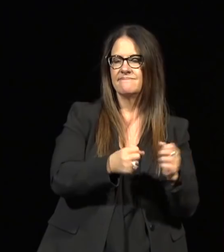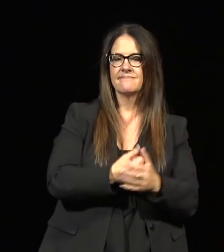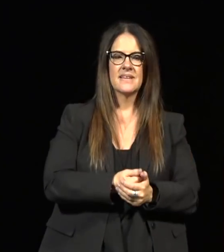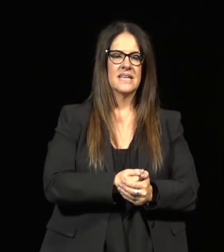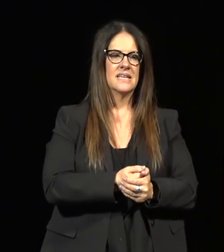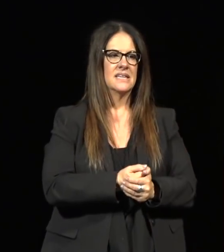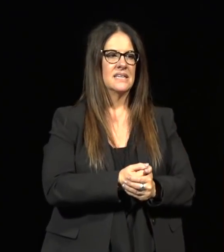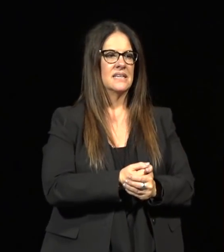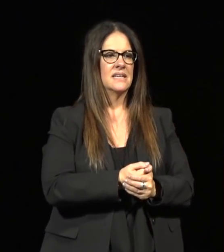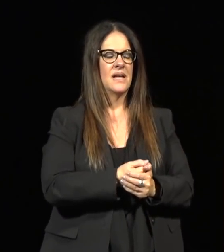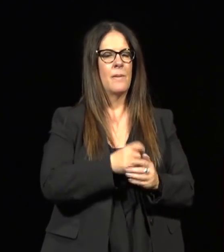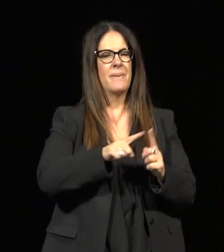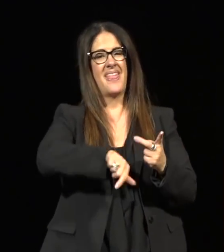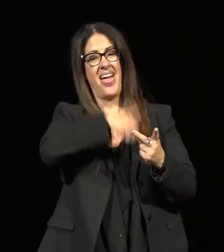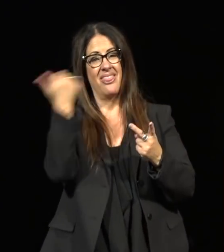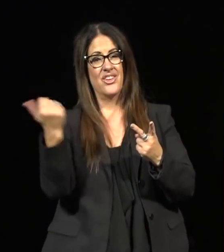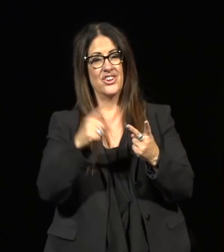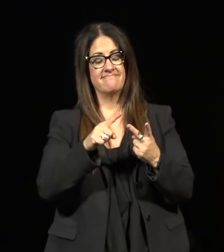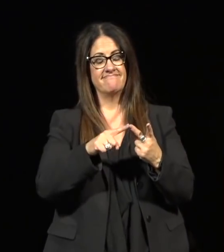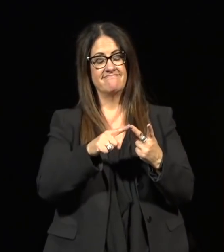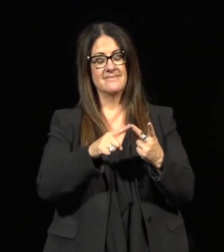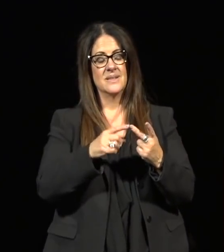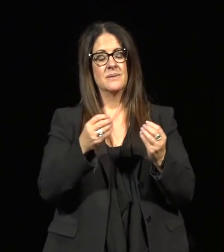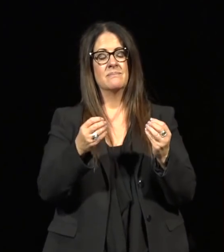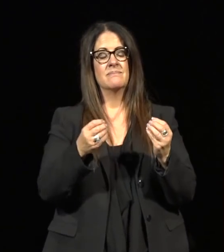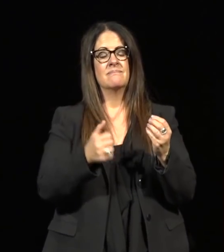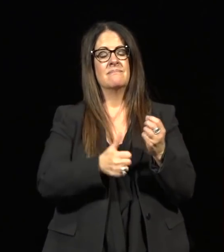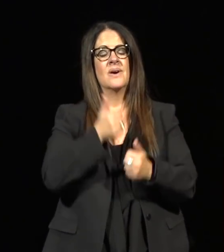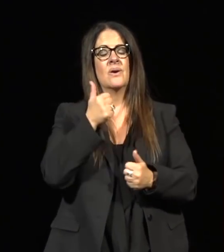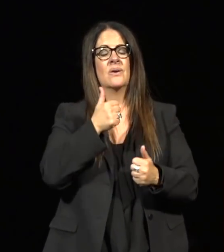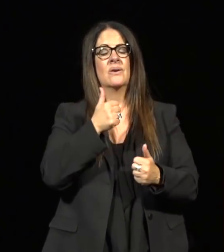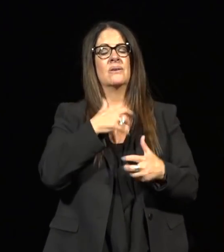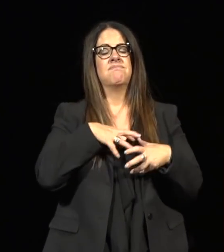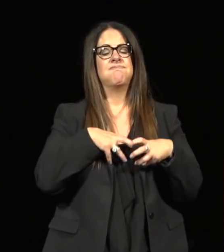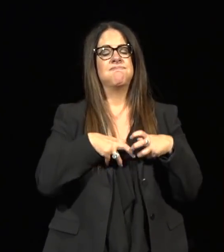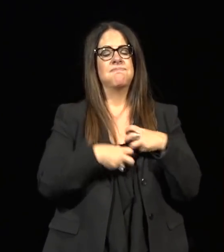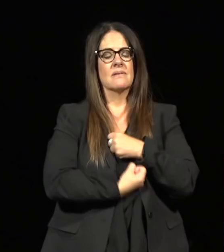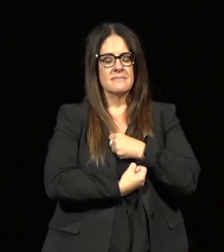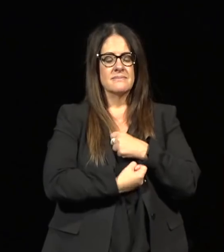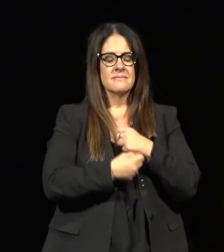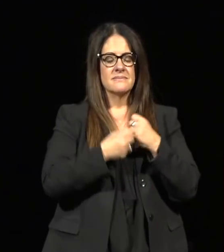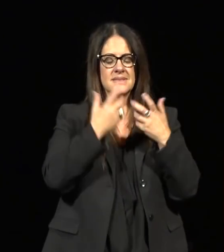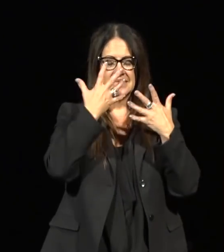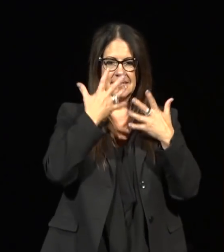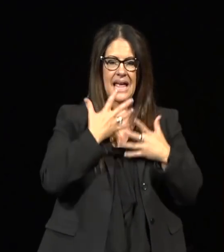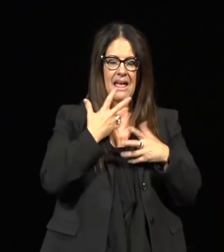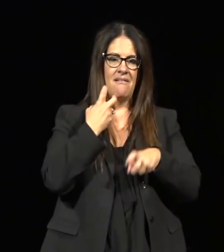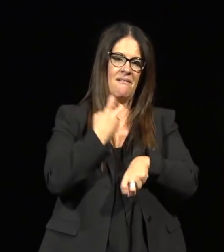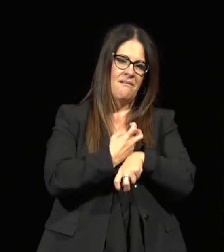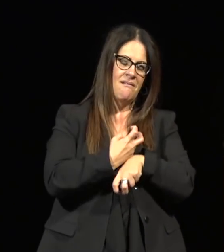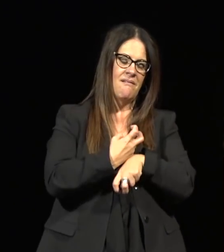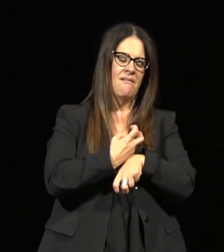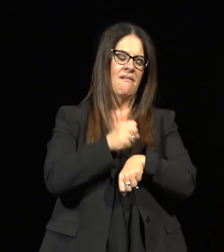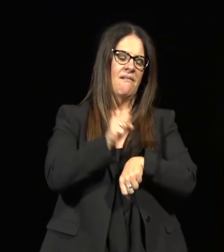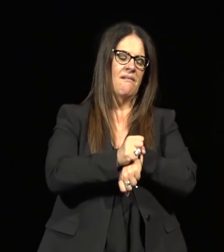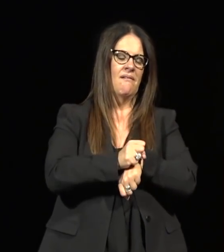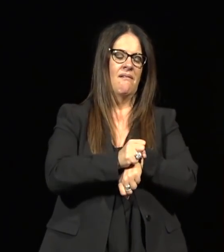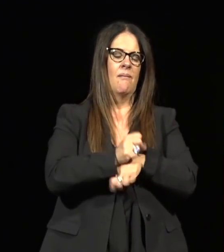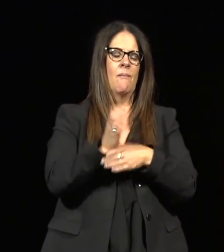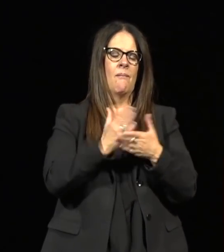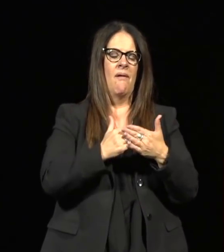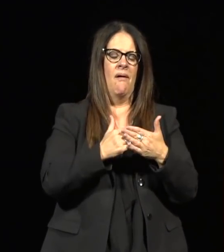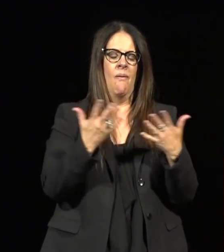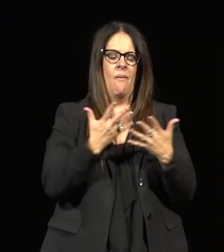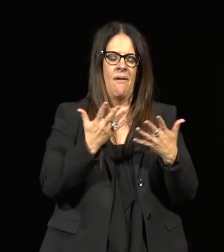The more difficult task, and the one that I have the rather unfortunate duty to talk about,